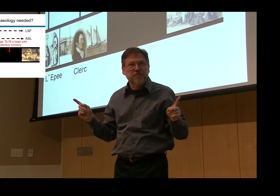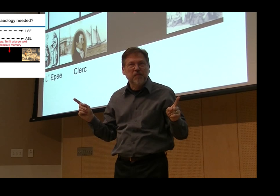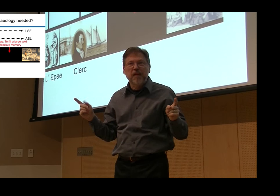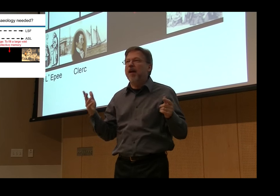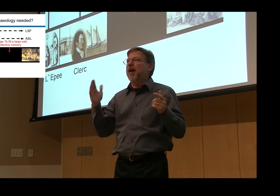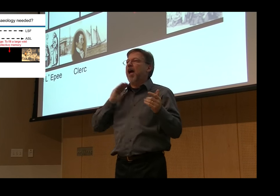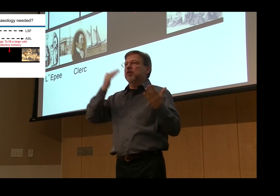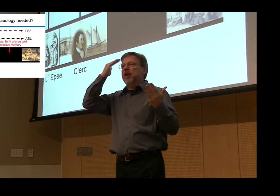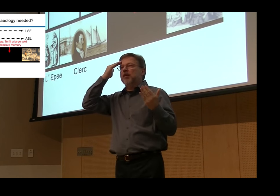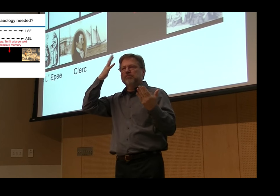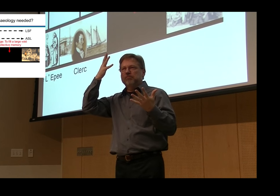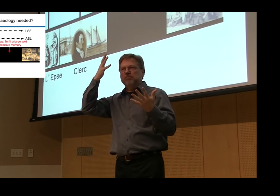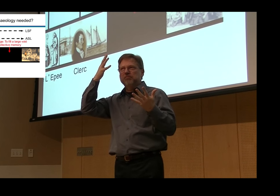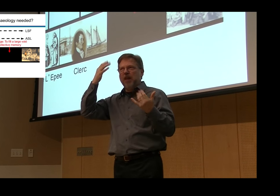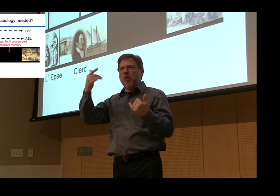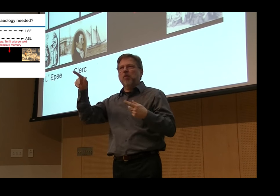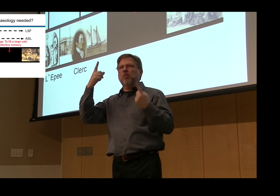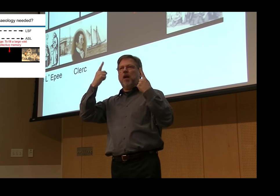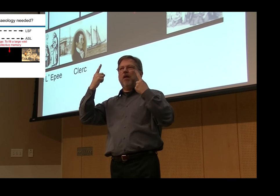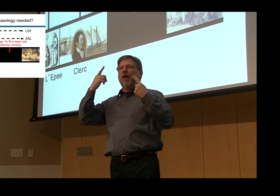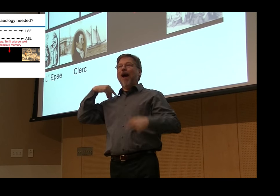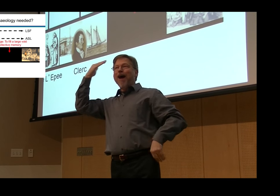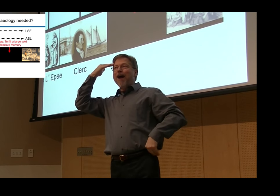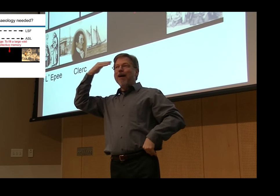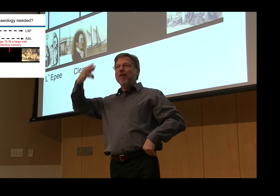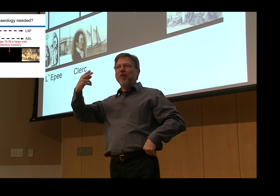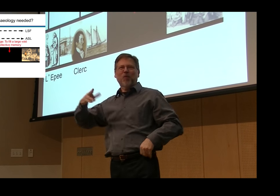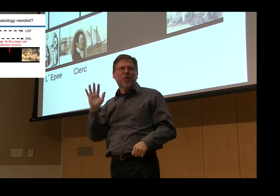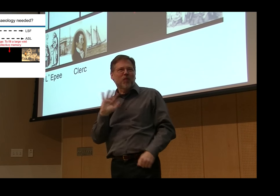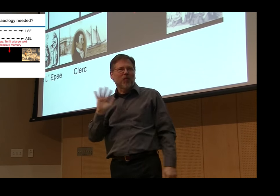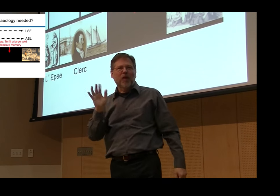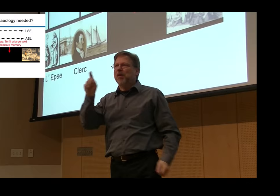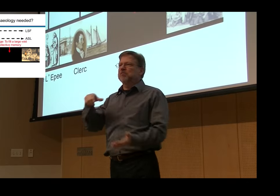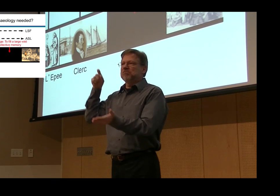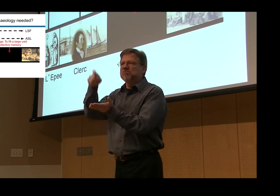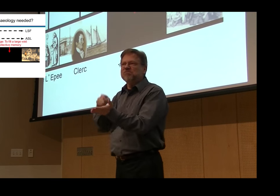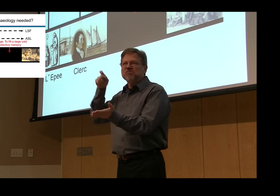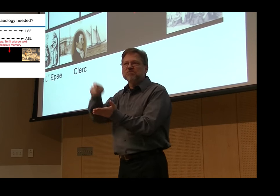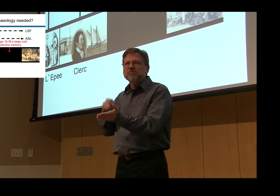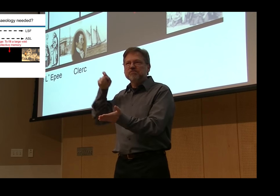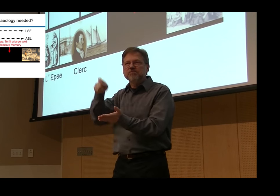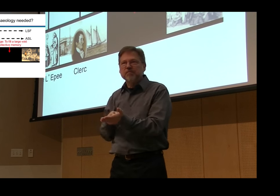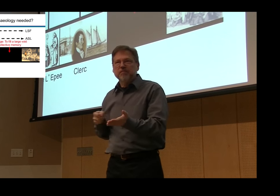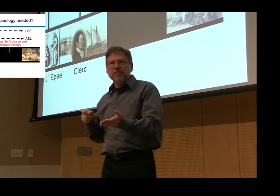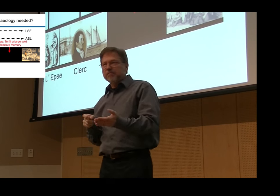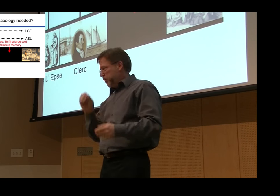the forces that contributed to its collapse and to the beginning of the dark period?